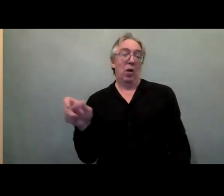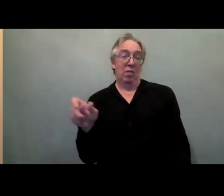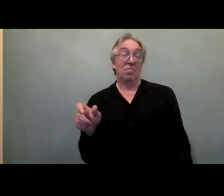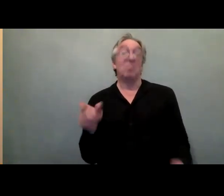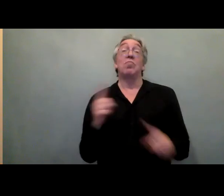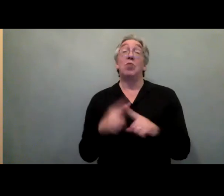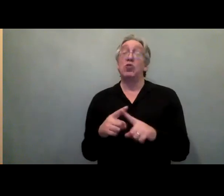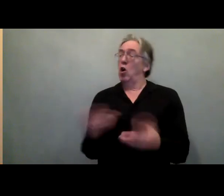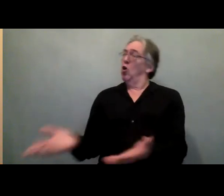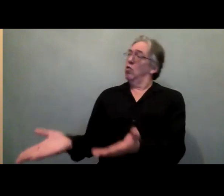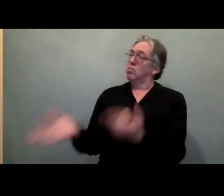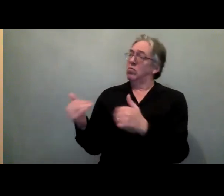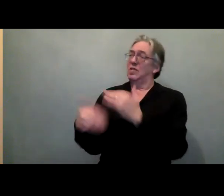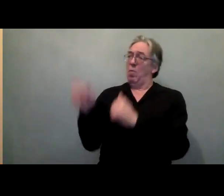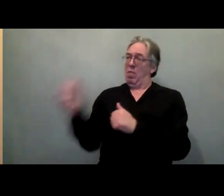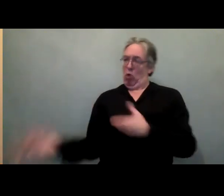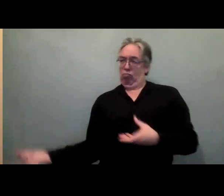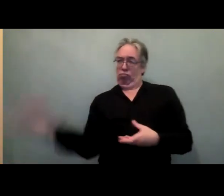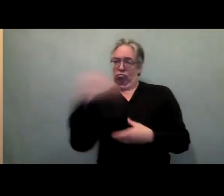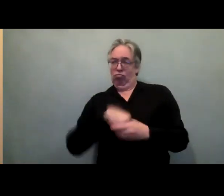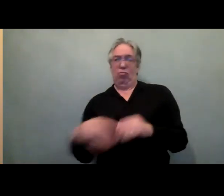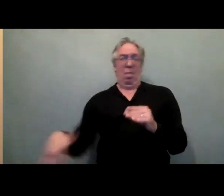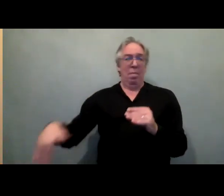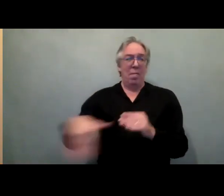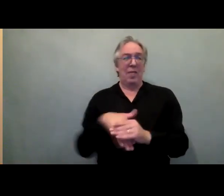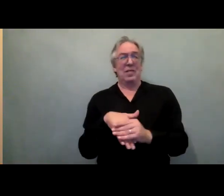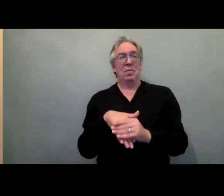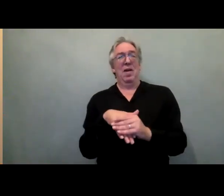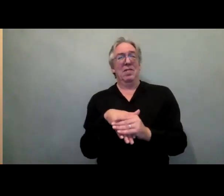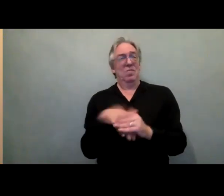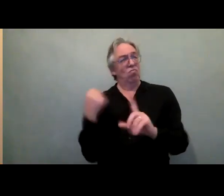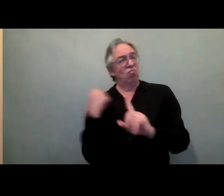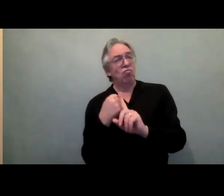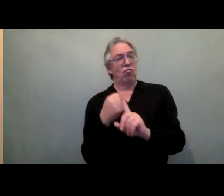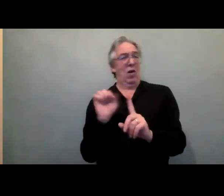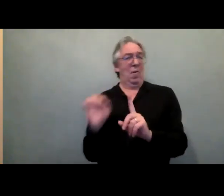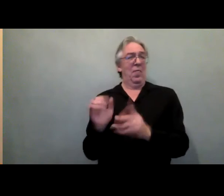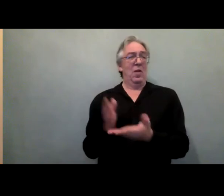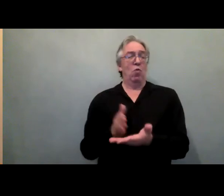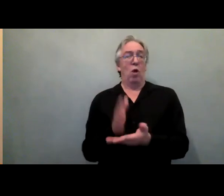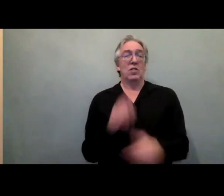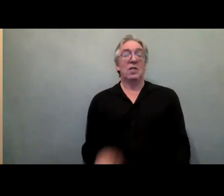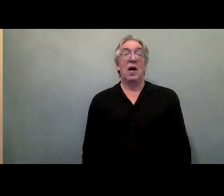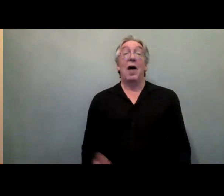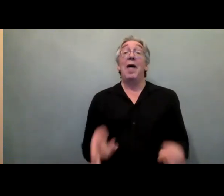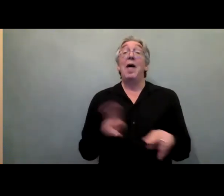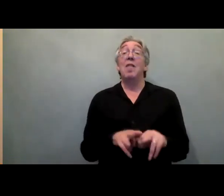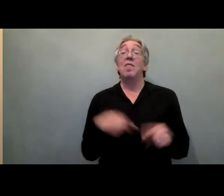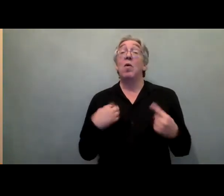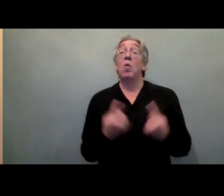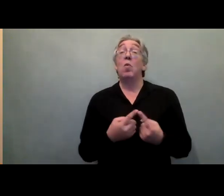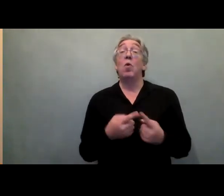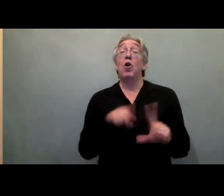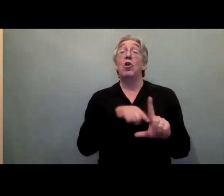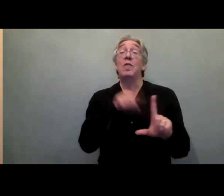and advocate for their rights. And by gathering data, we know more about their needs and can make sure that our programming